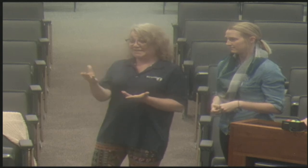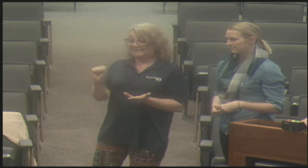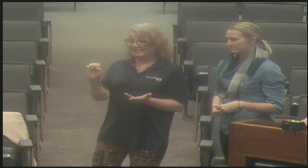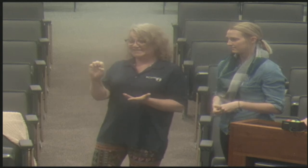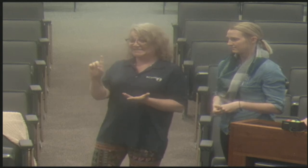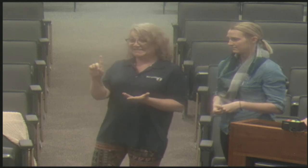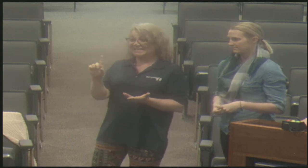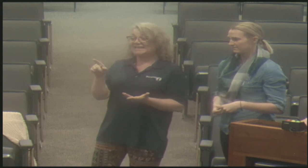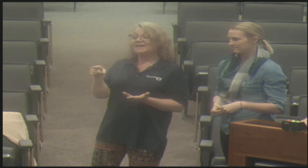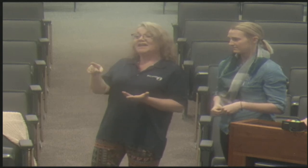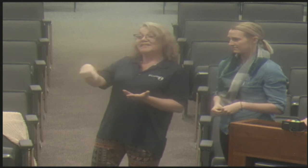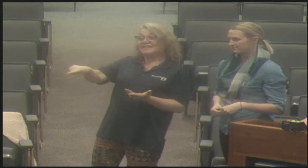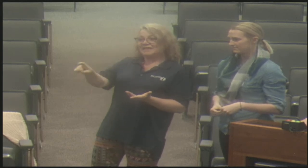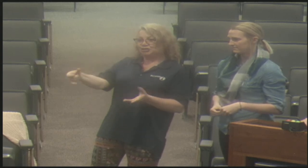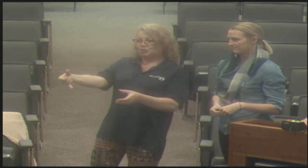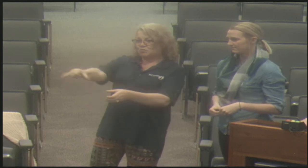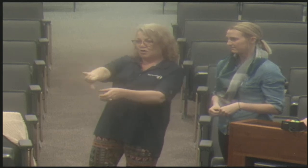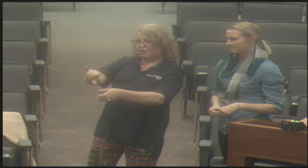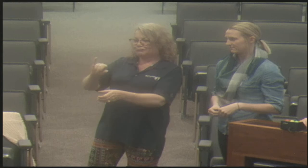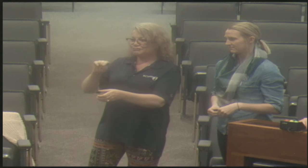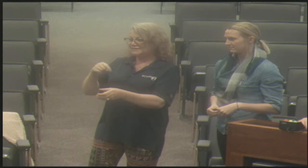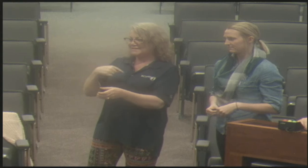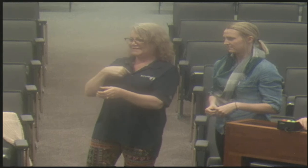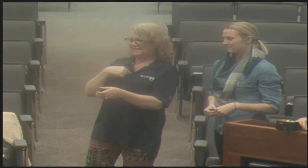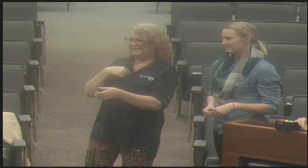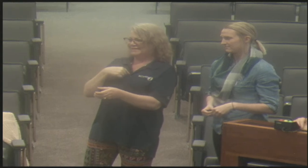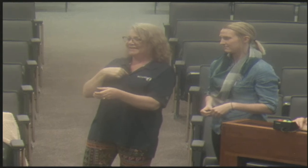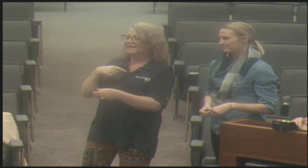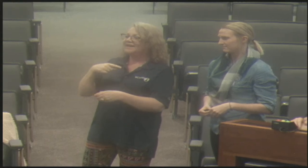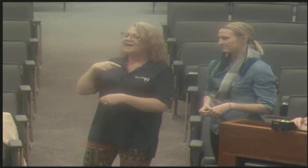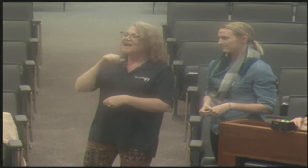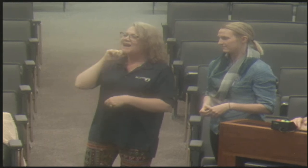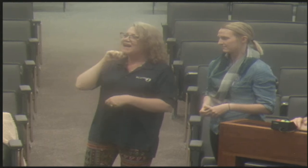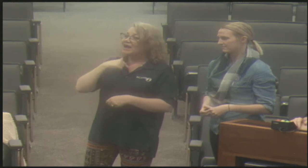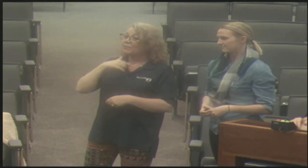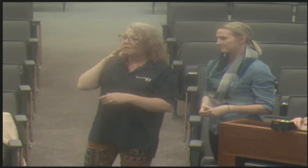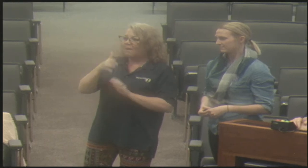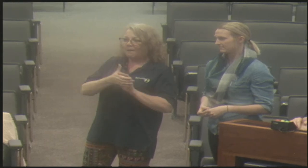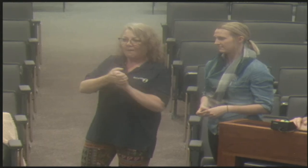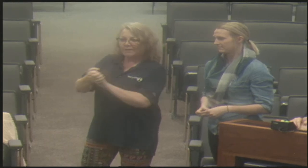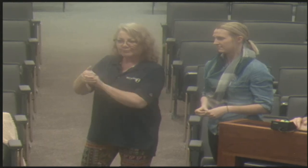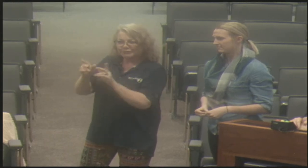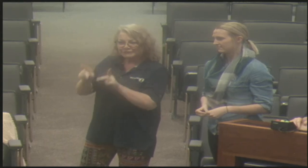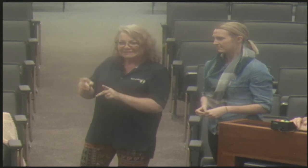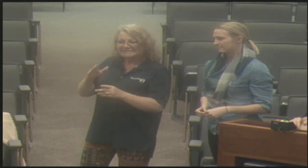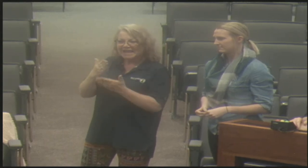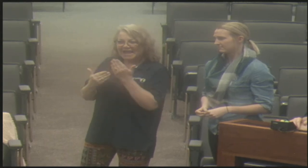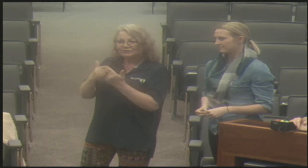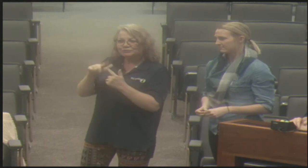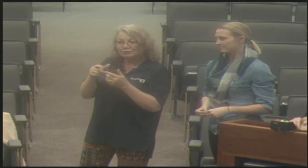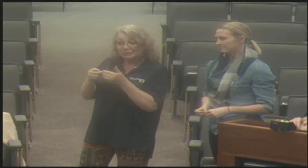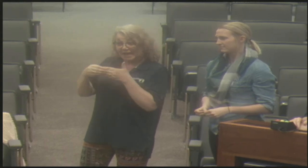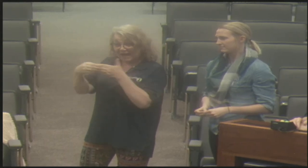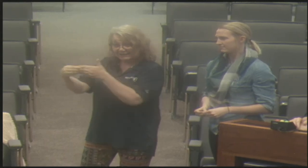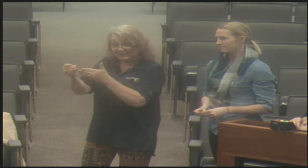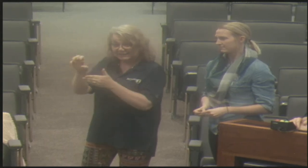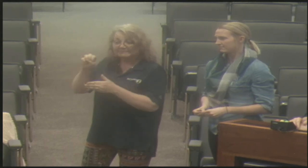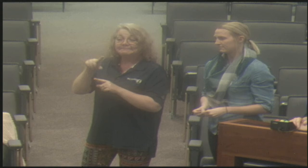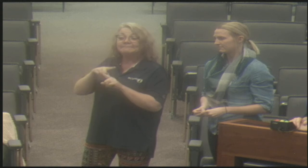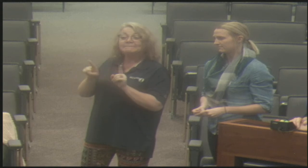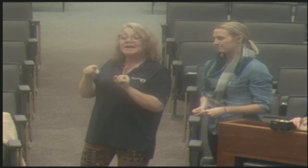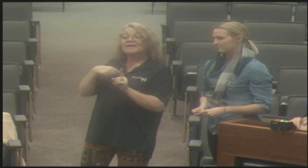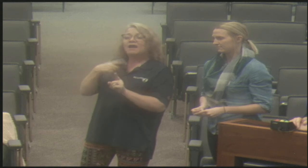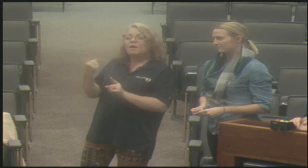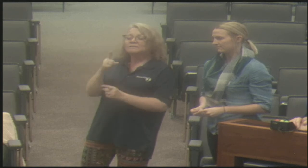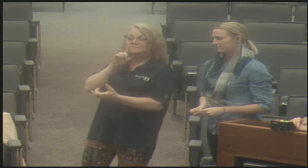consumers. Um, you know, I, I'm a strong belief that, um, um, in, in